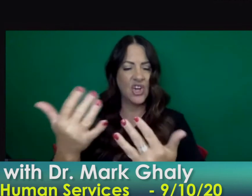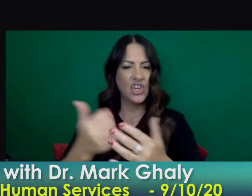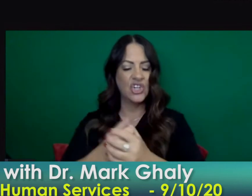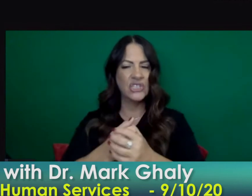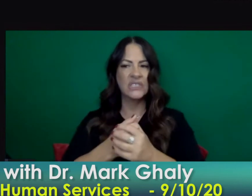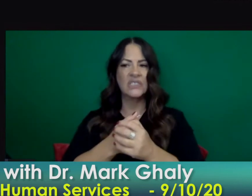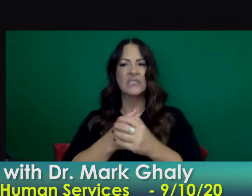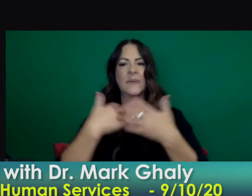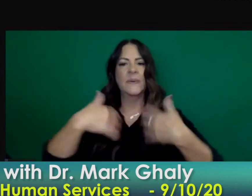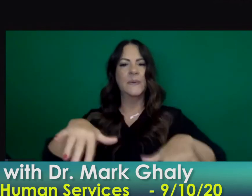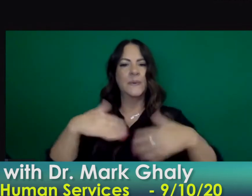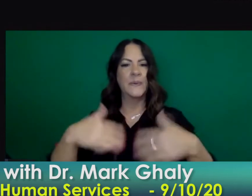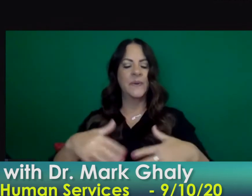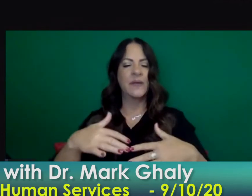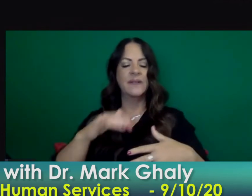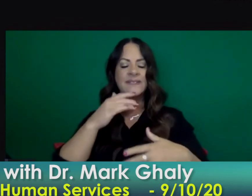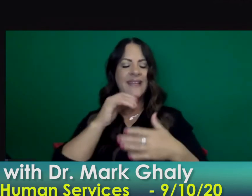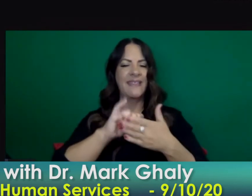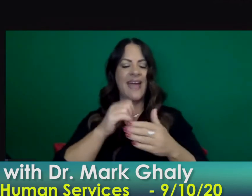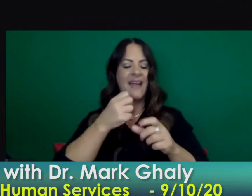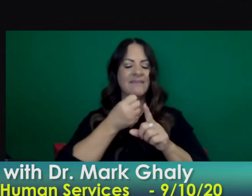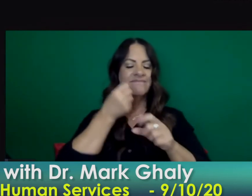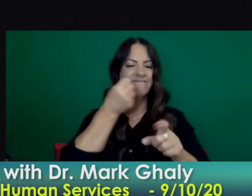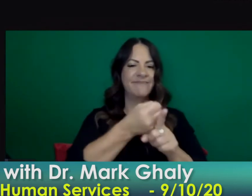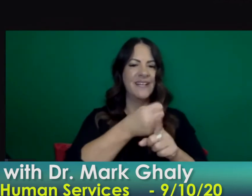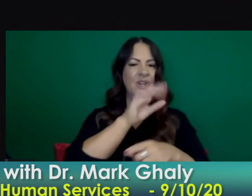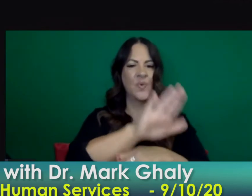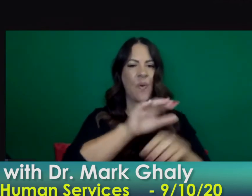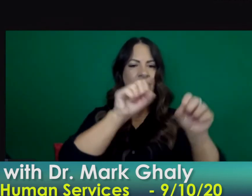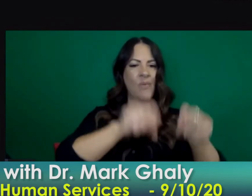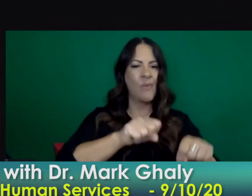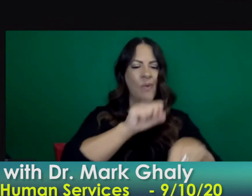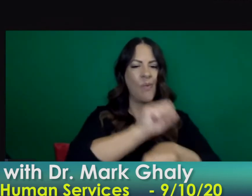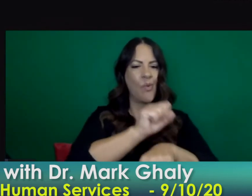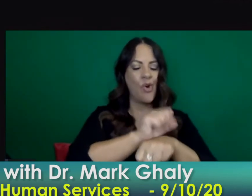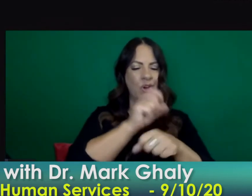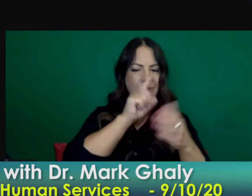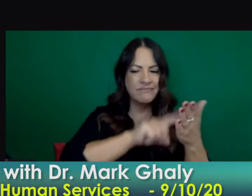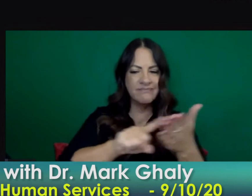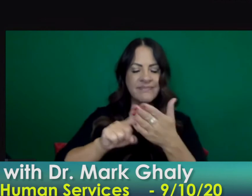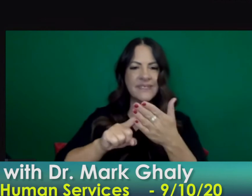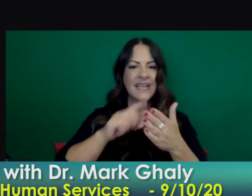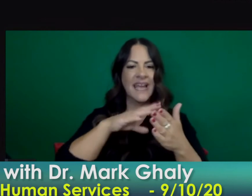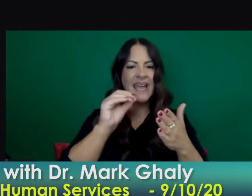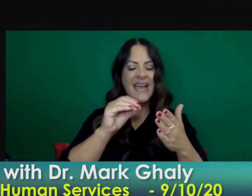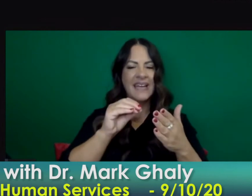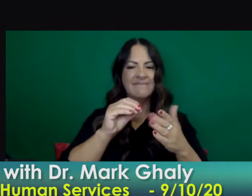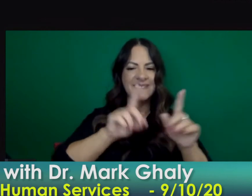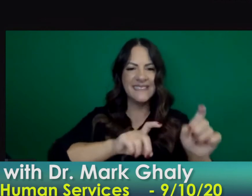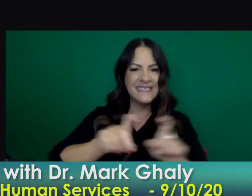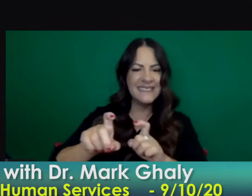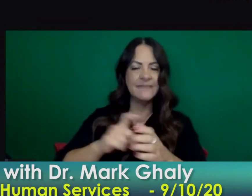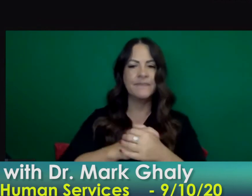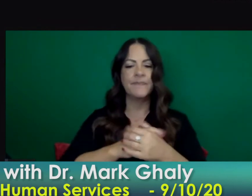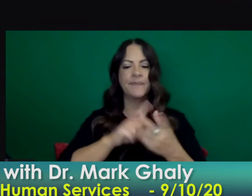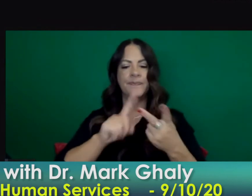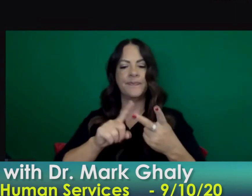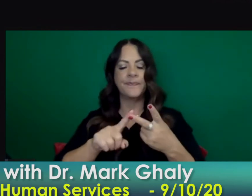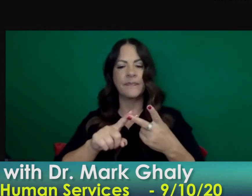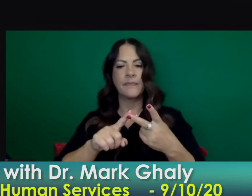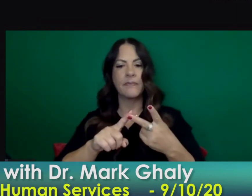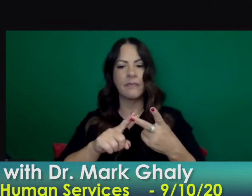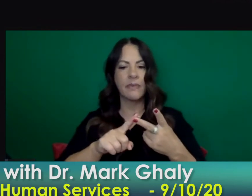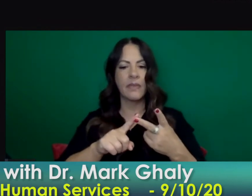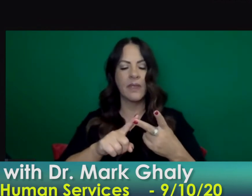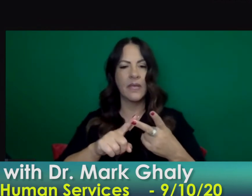monitor the spread of the pandemic in certain geographies um if testing sites are closed uh due to the wildfires and then additionally i was